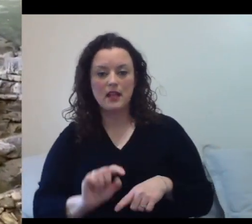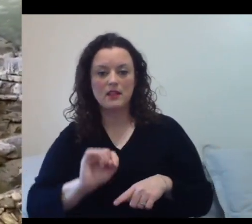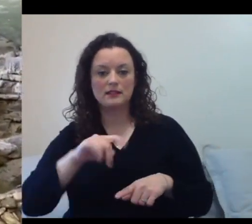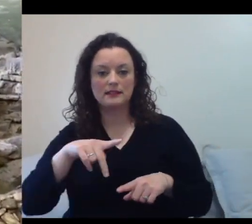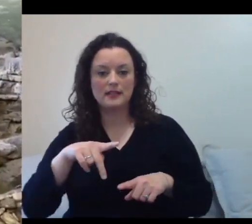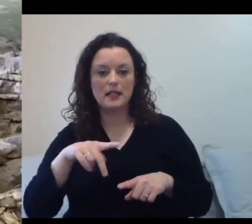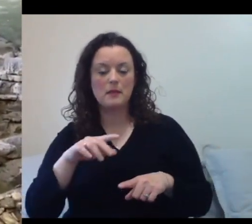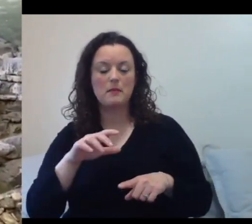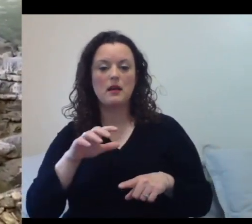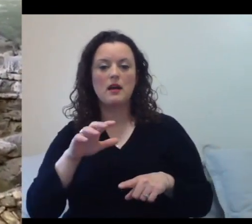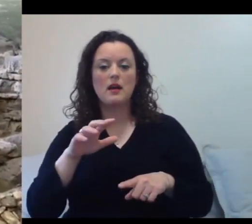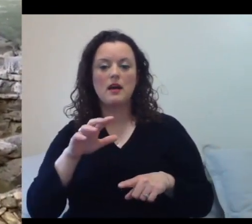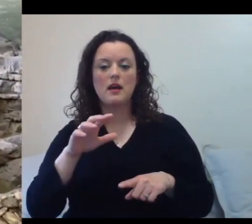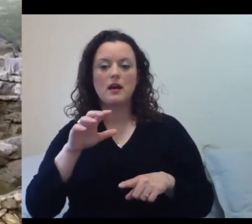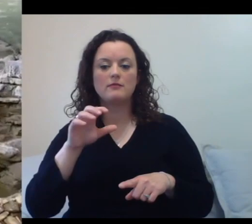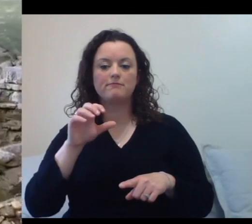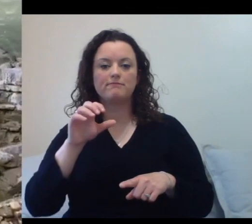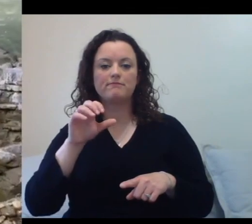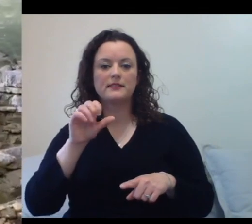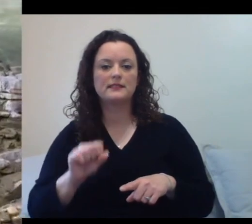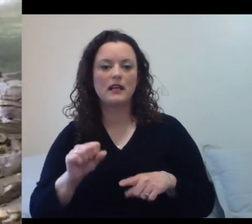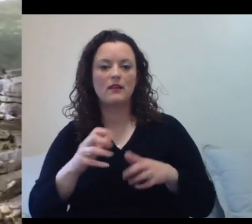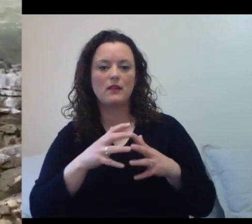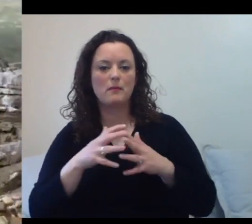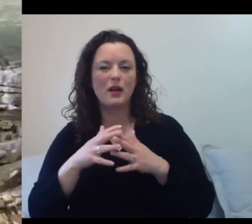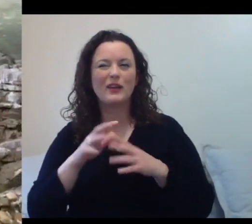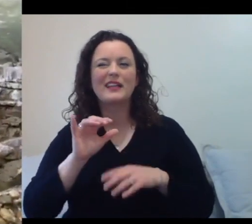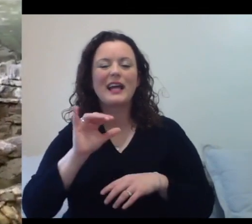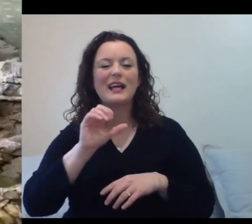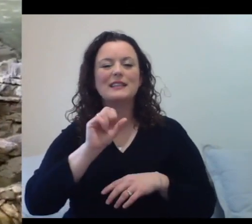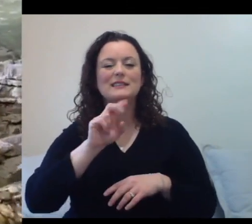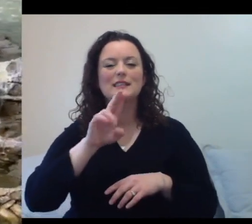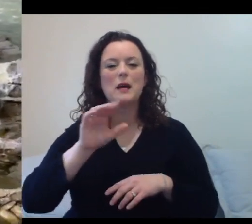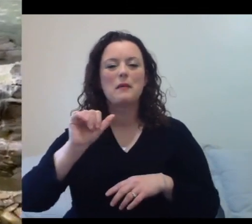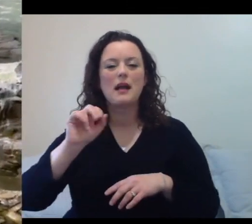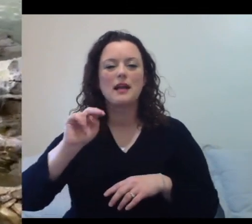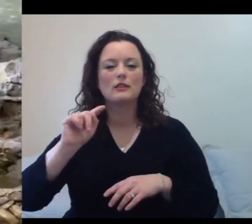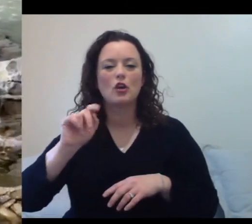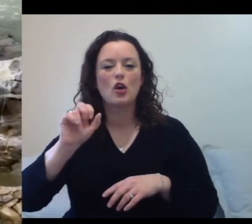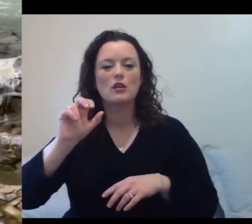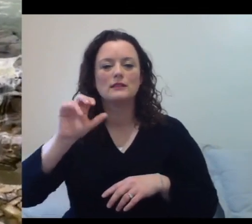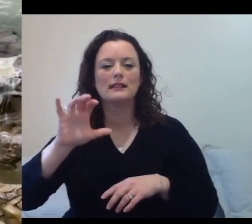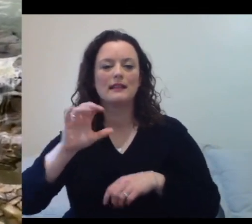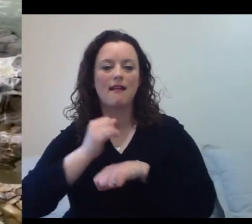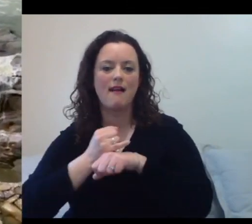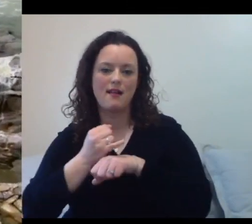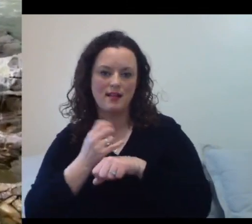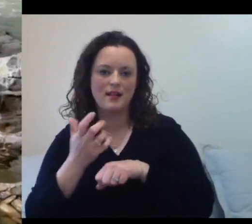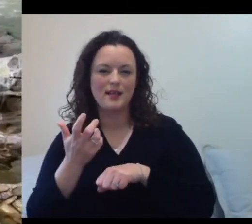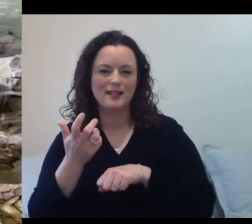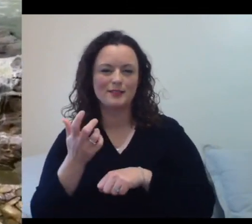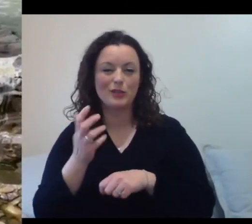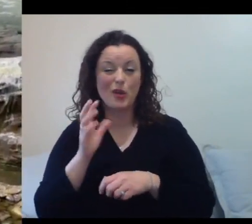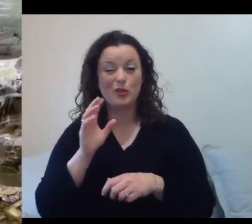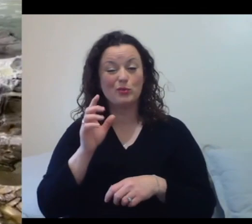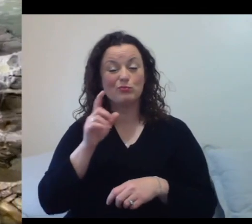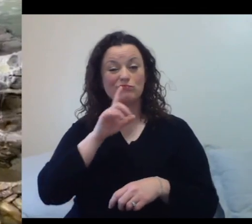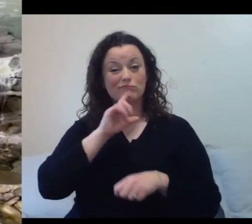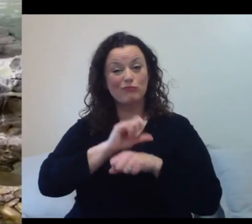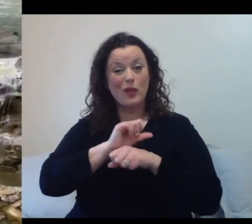what we're recreating down off the coast of South America. So, all of these species could be found in the same actual habitat, but it would be just a